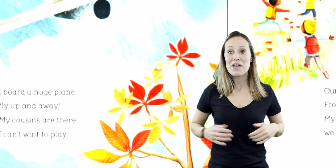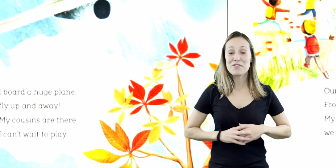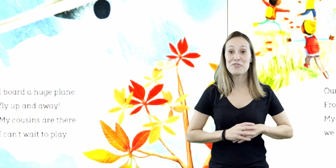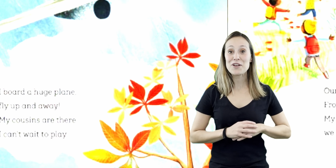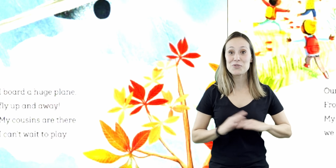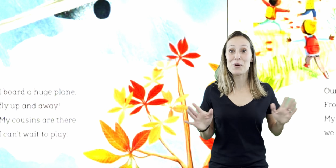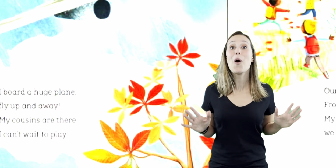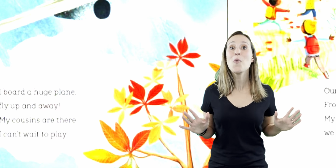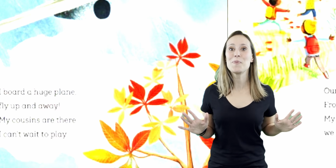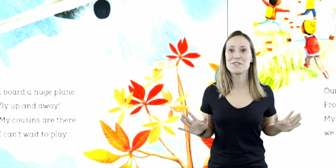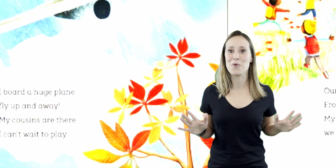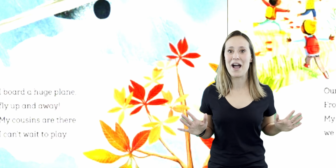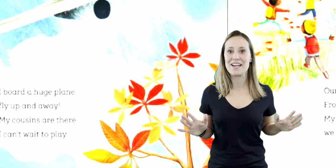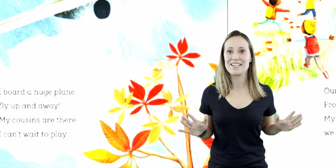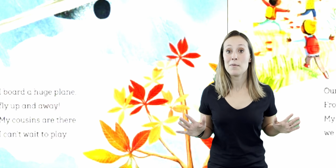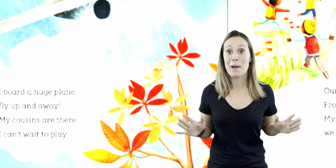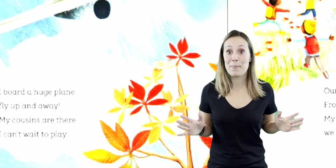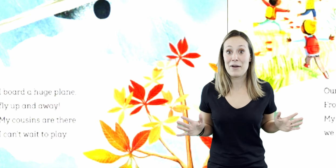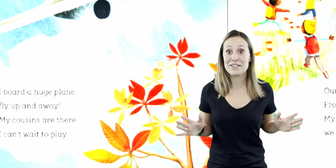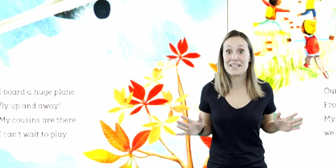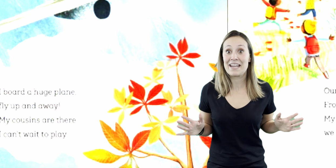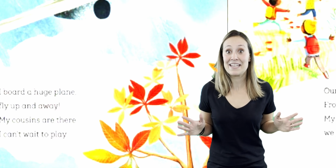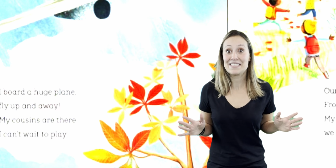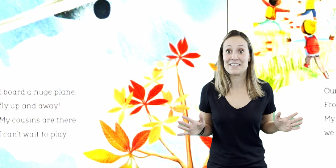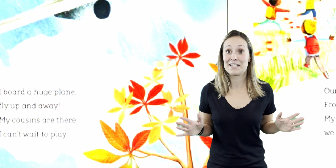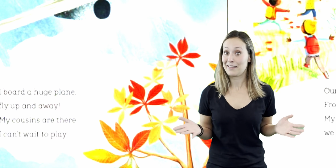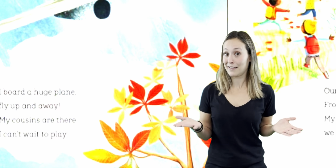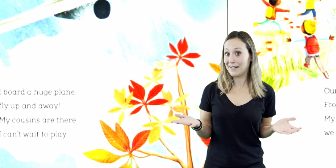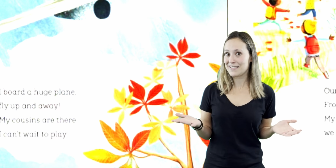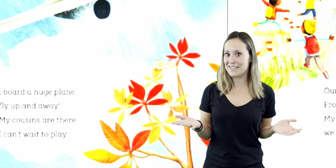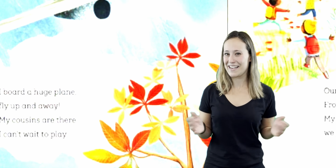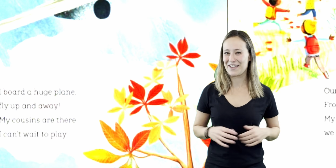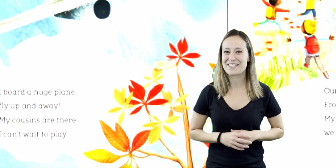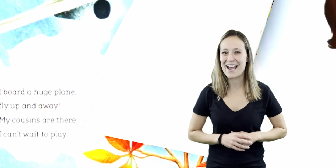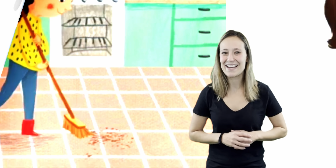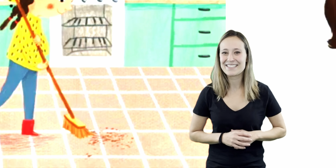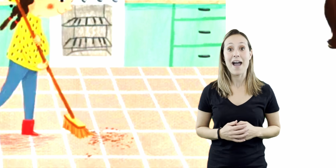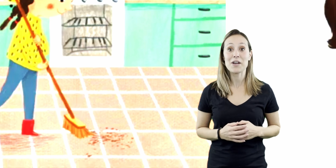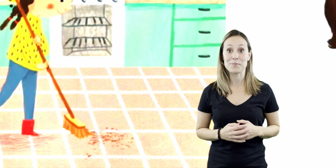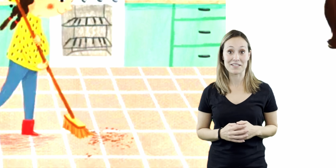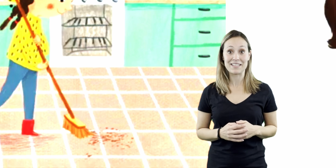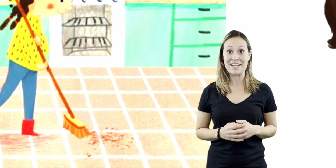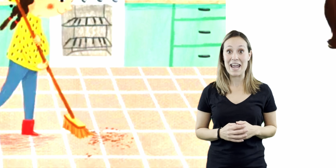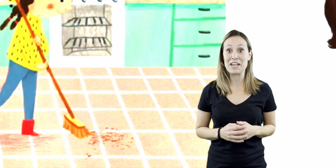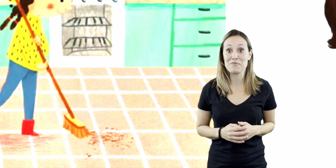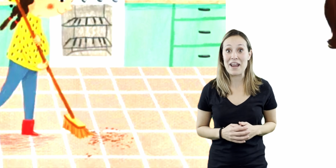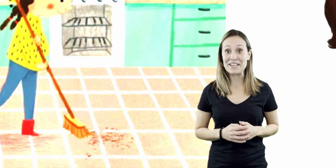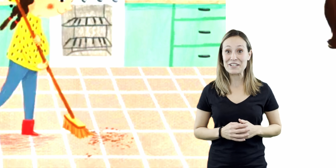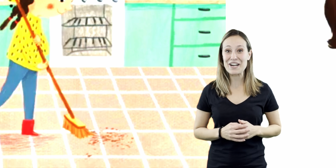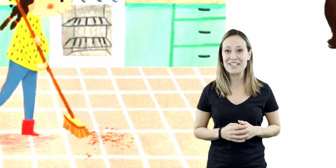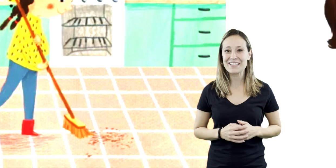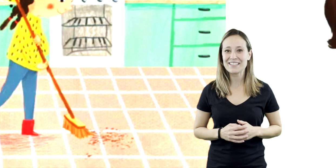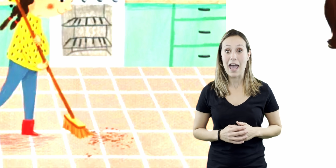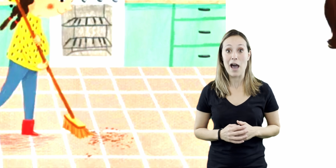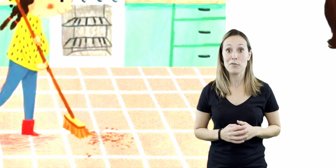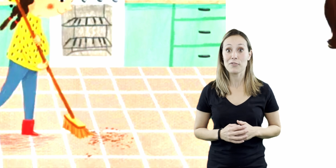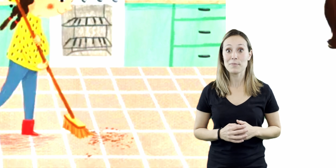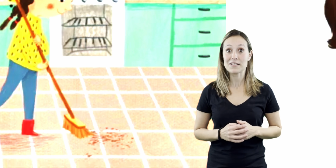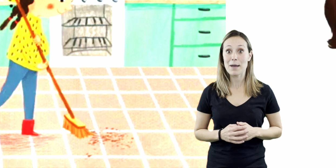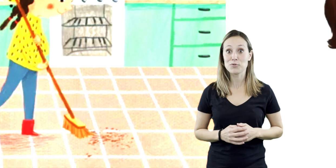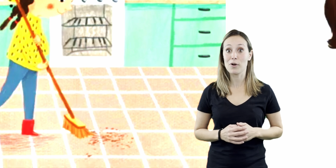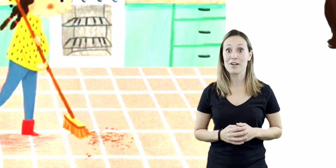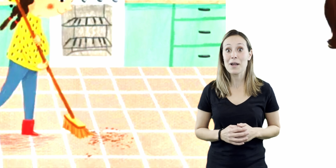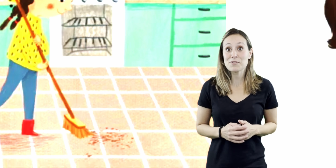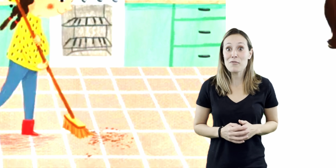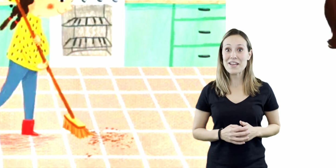drop. The front door opens wide. My parents get kisses. The kids sneak outside. I help to clean and get ready to cook. Out